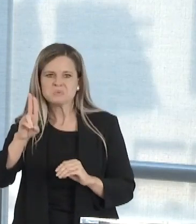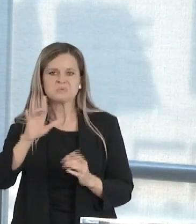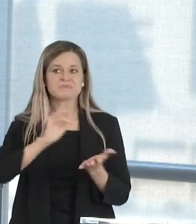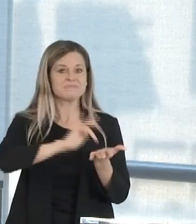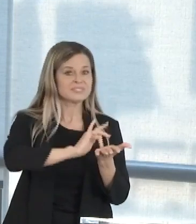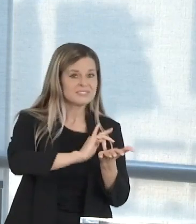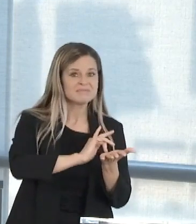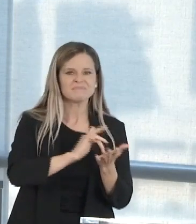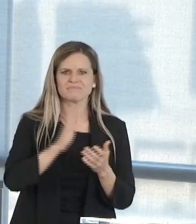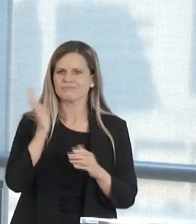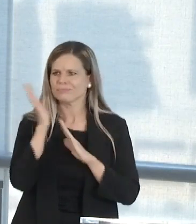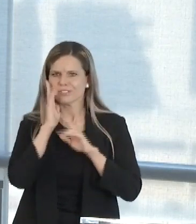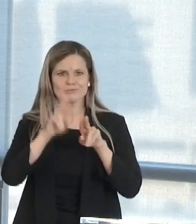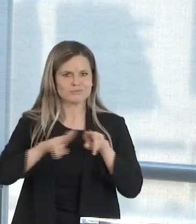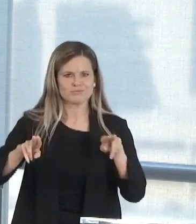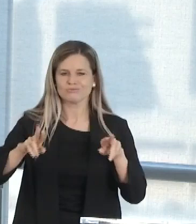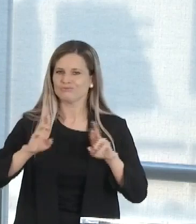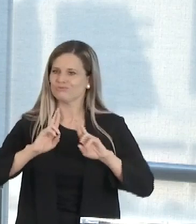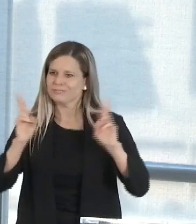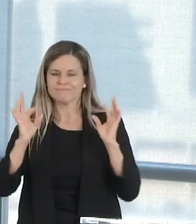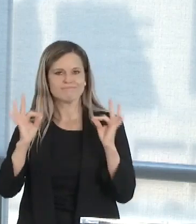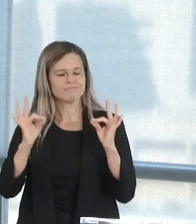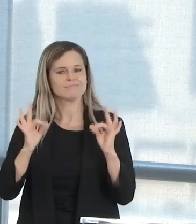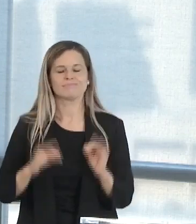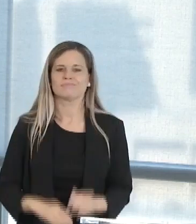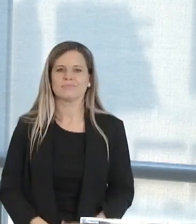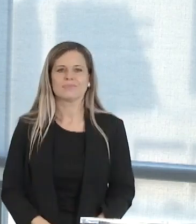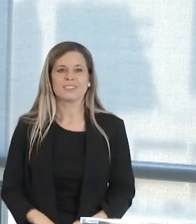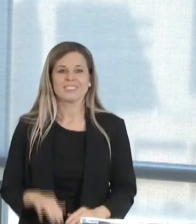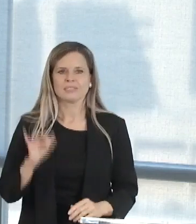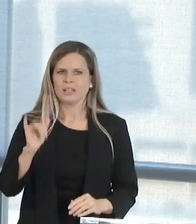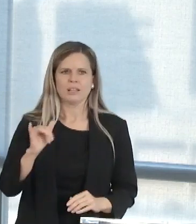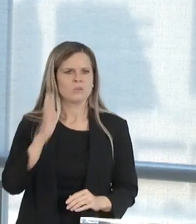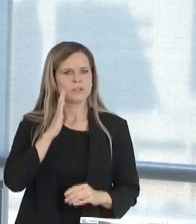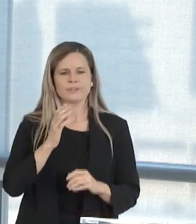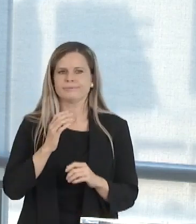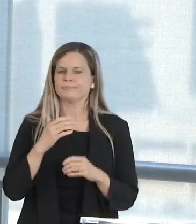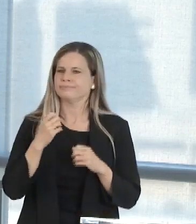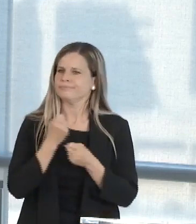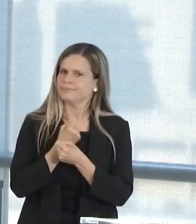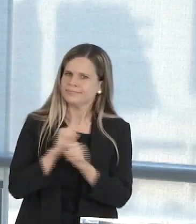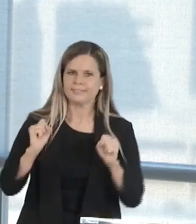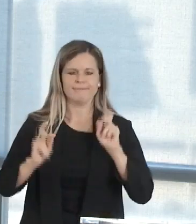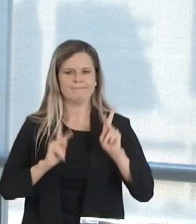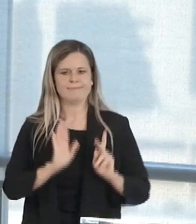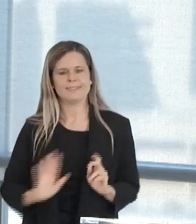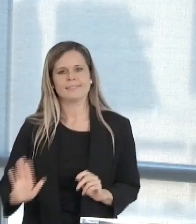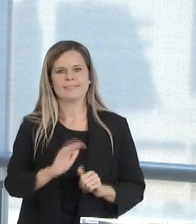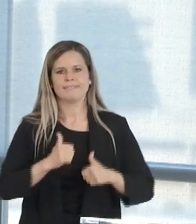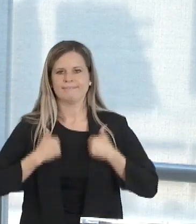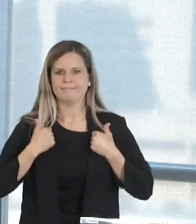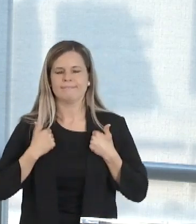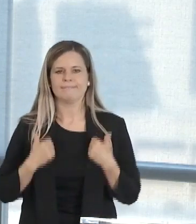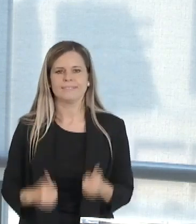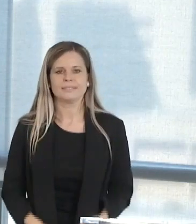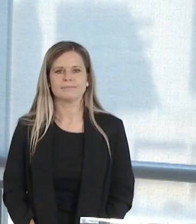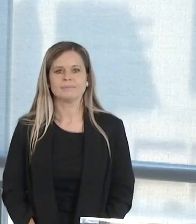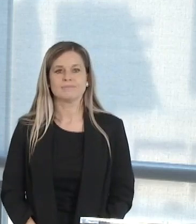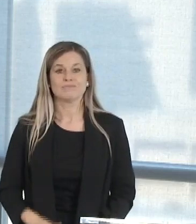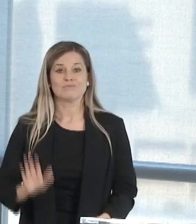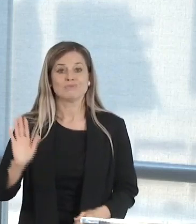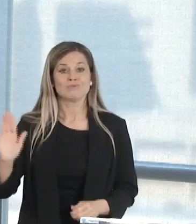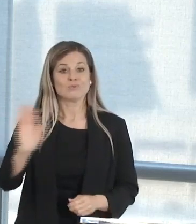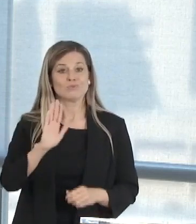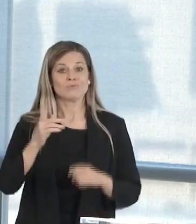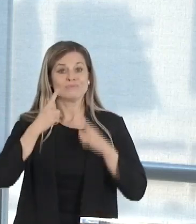is going to be a critical capacity that will save lives and meet this need. Today's announcement and the